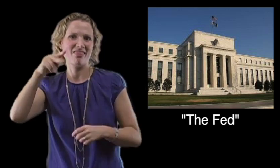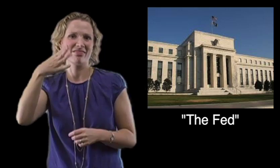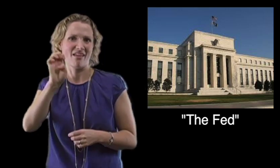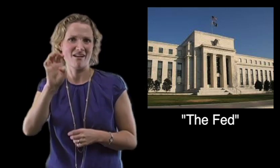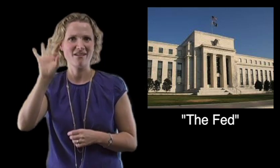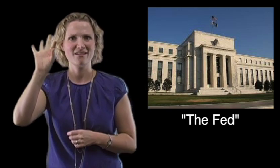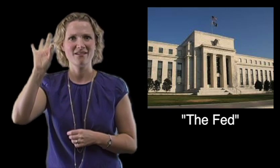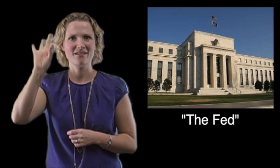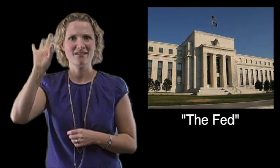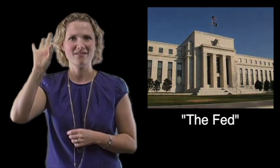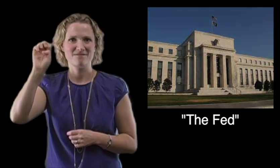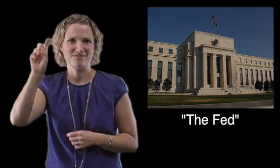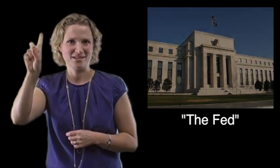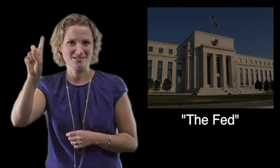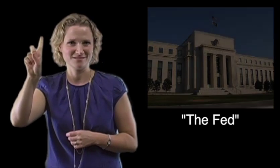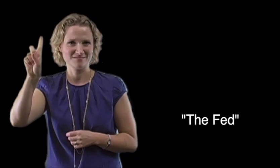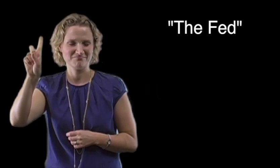Commonly referred to as the Fed.